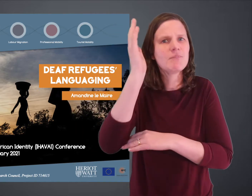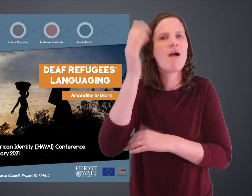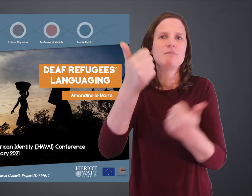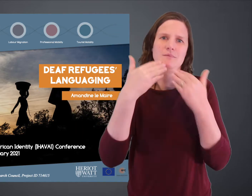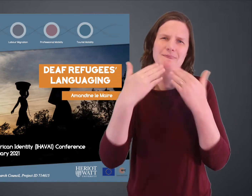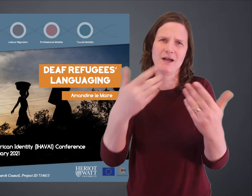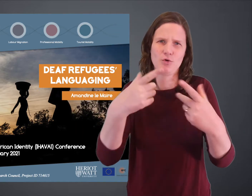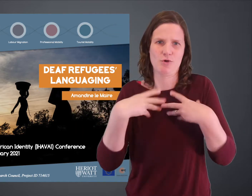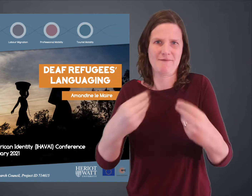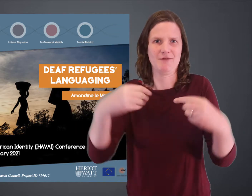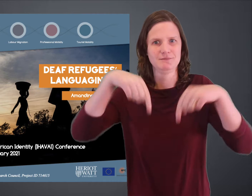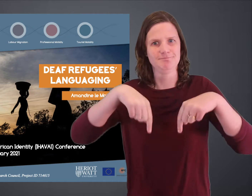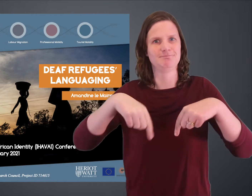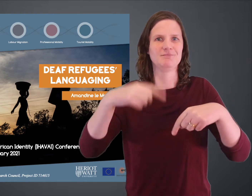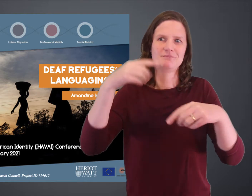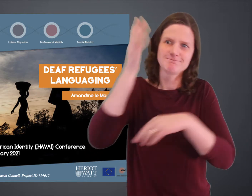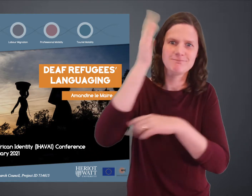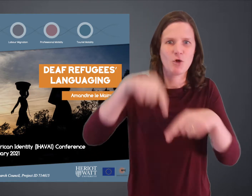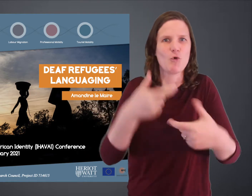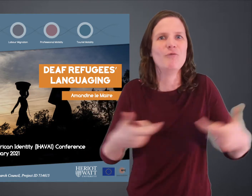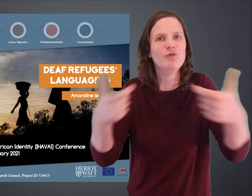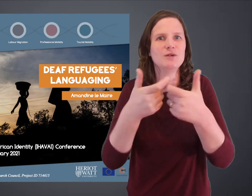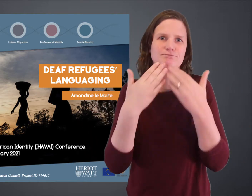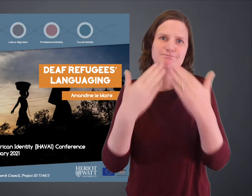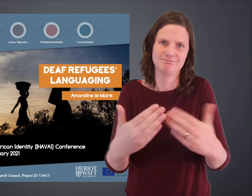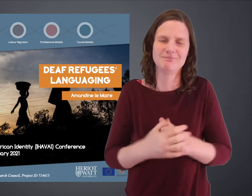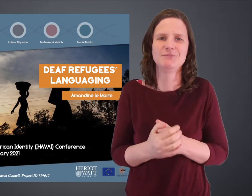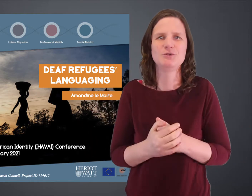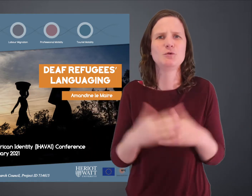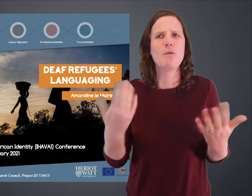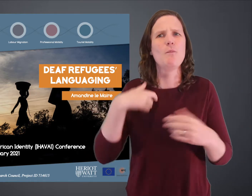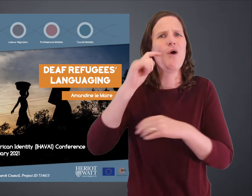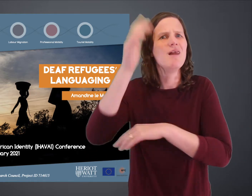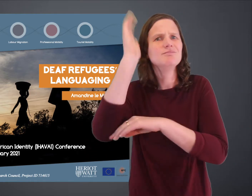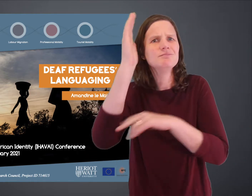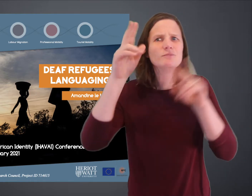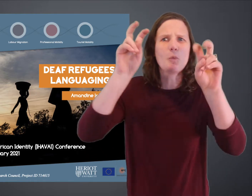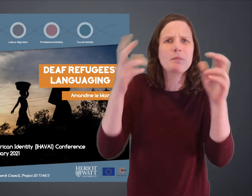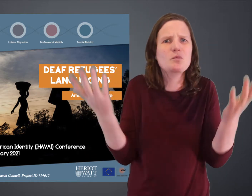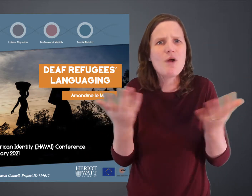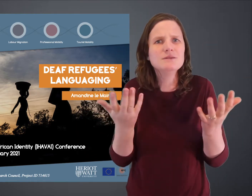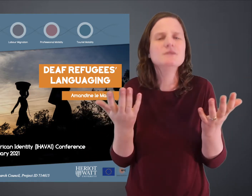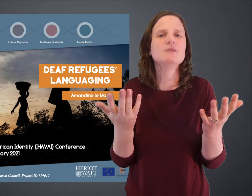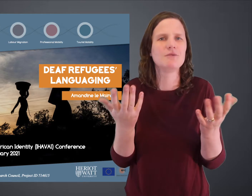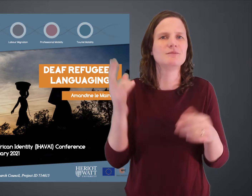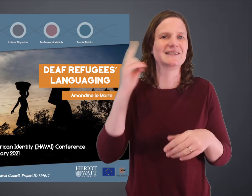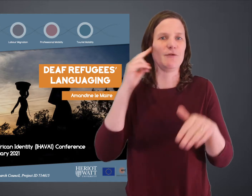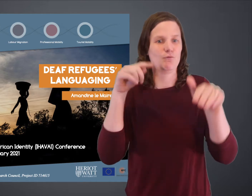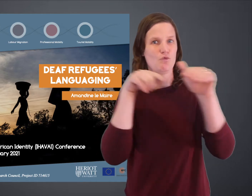My presentation, well first of all I want to thank you for inviting me to come and present at this conference, and my presentation will be